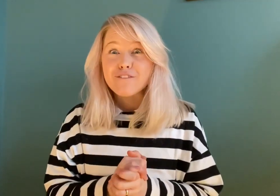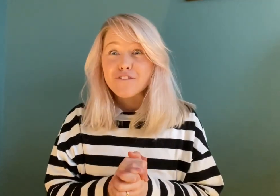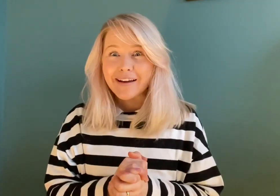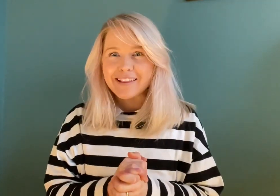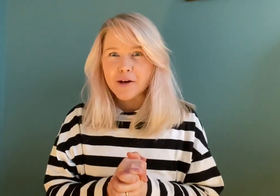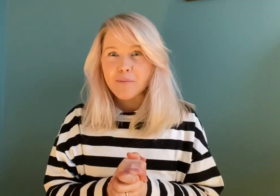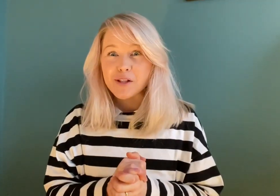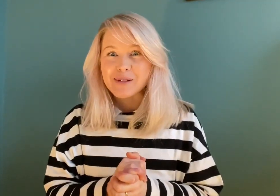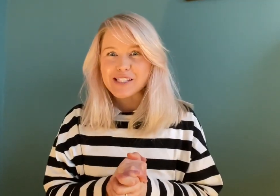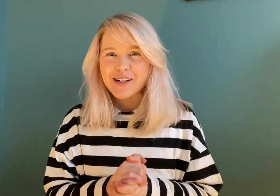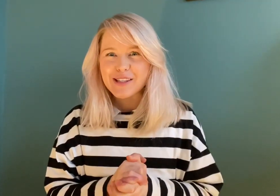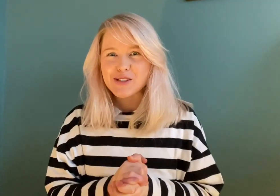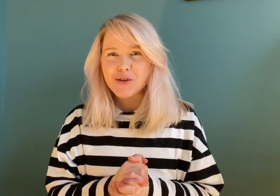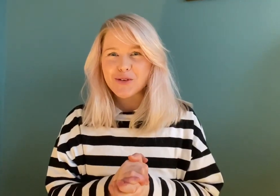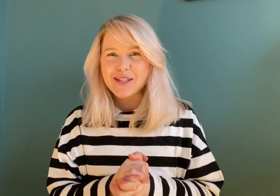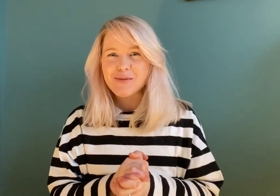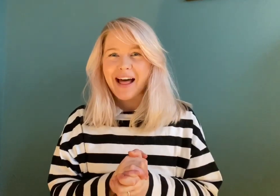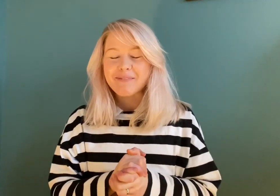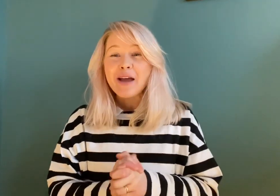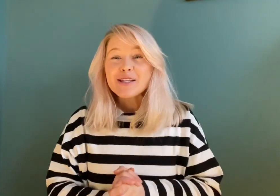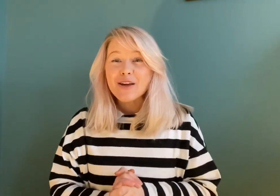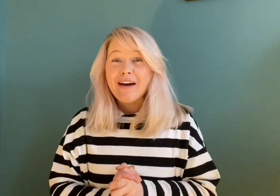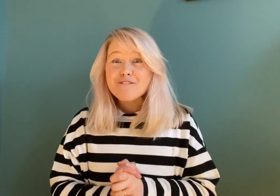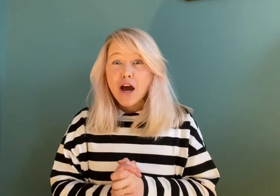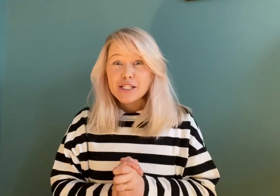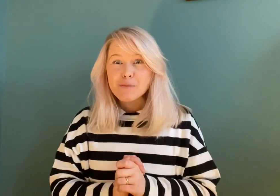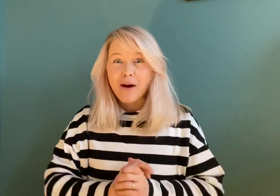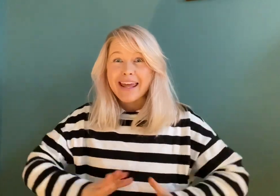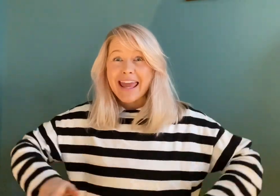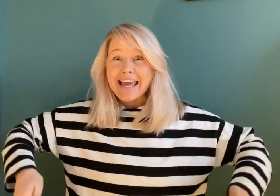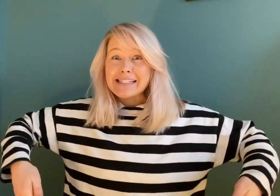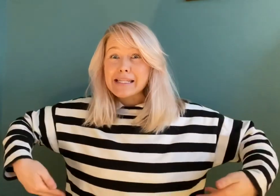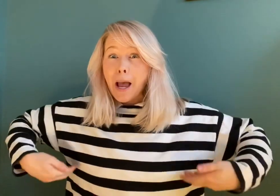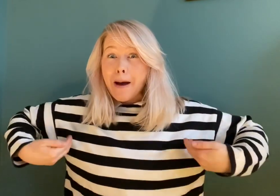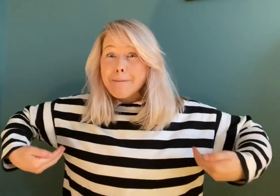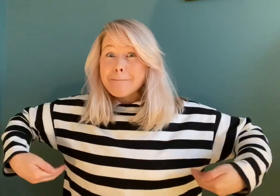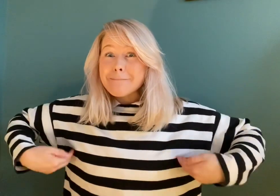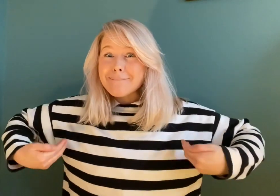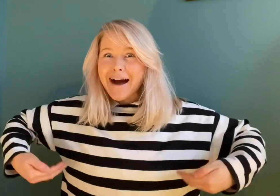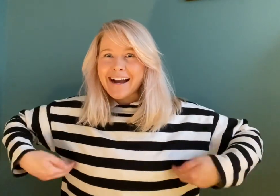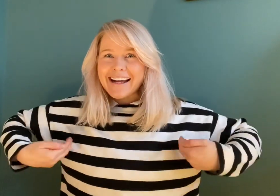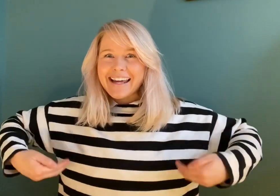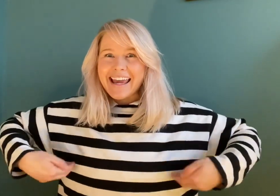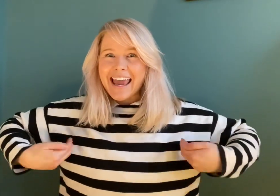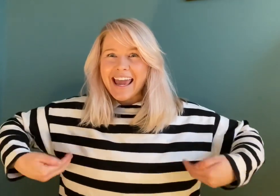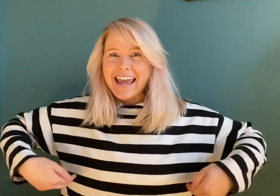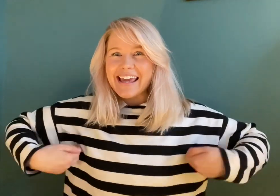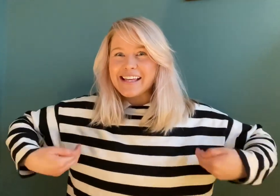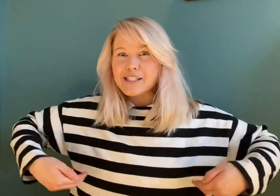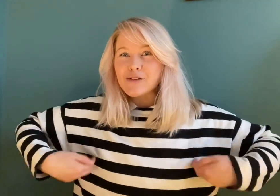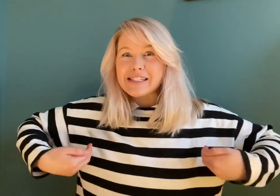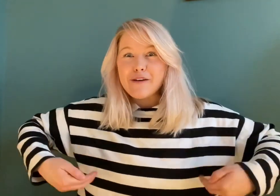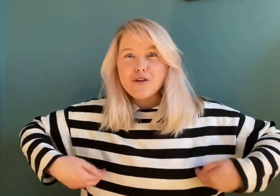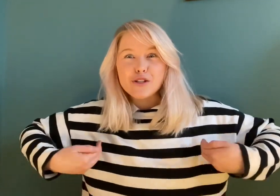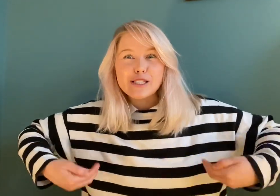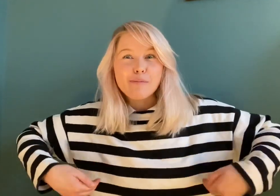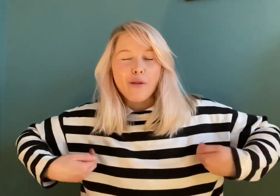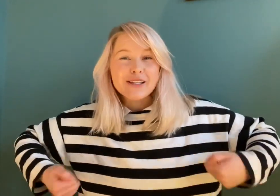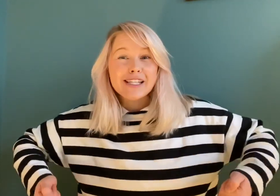find them whilst we're signing the story as well. So that first one is monkey. So see if you can spot the sign